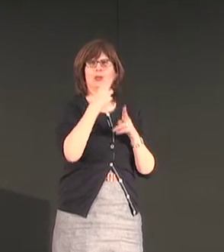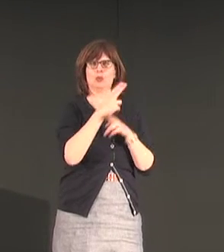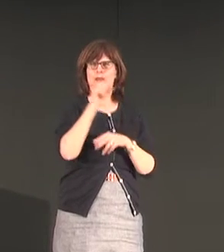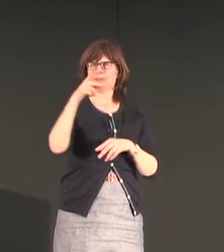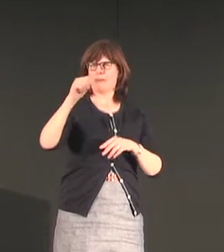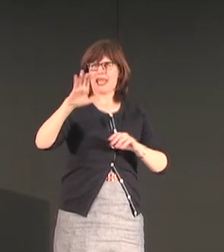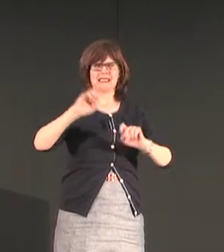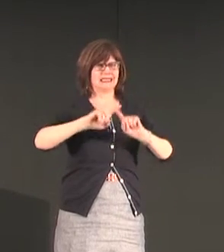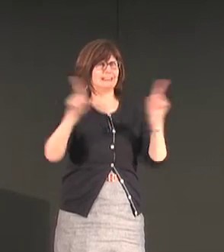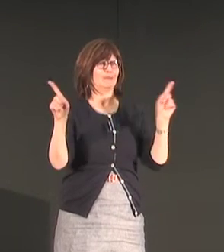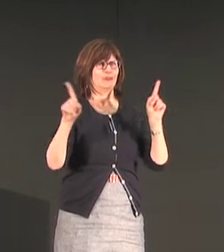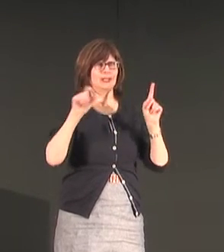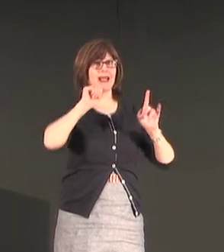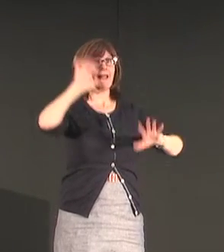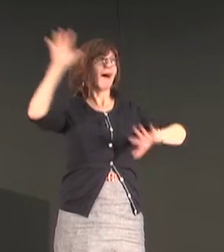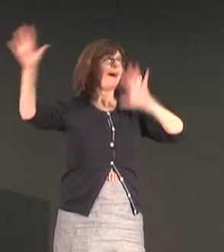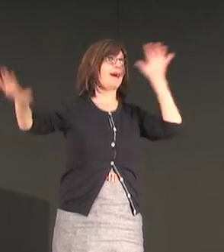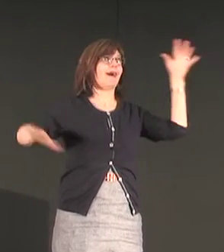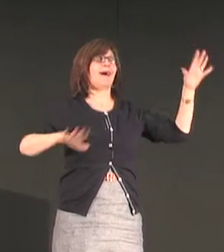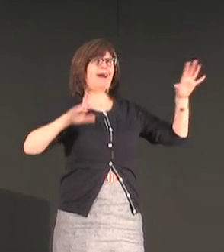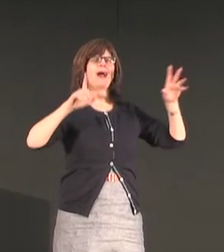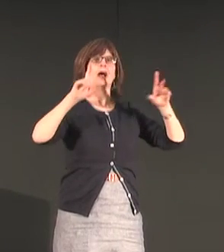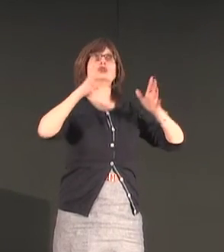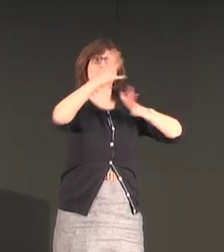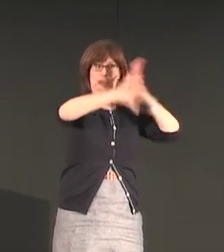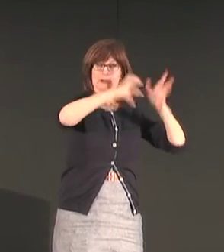the way that they use signs and signing space is also very different